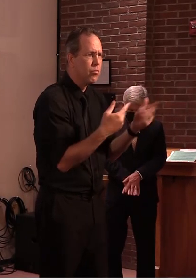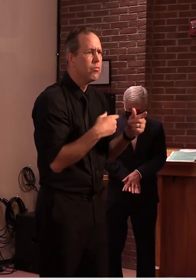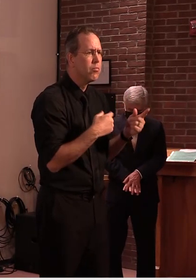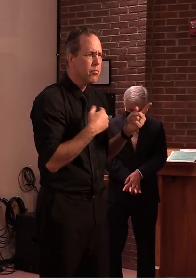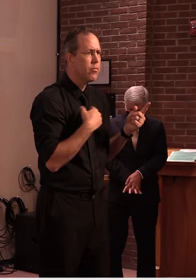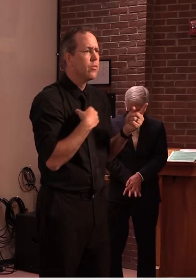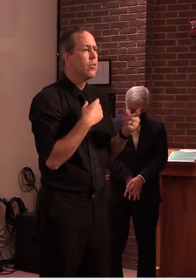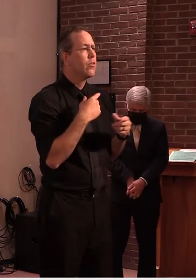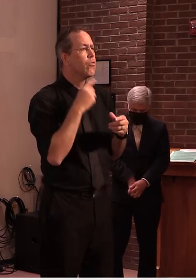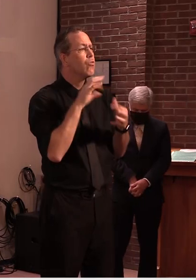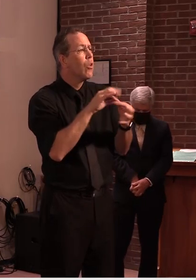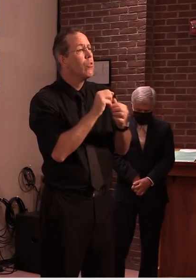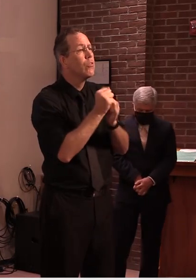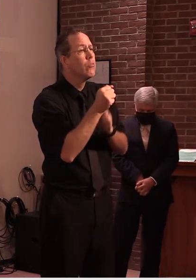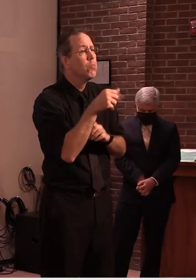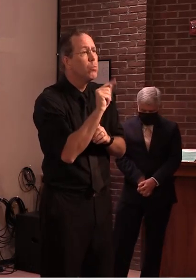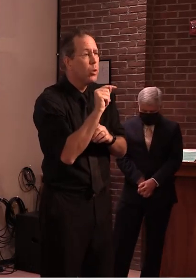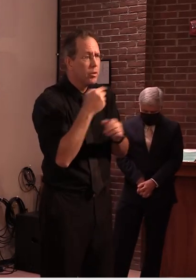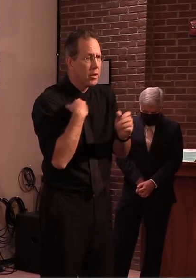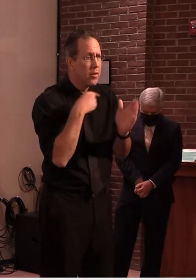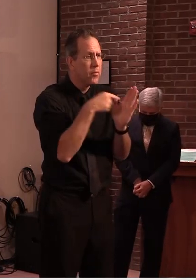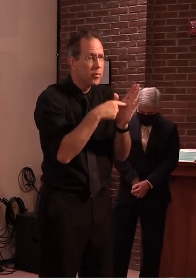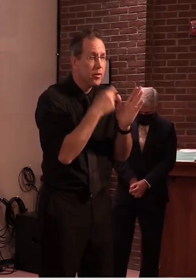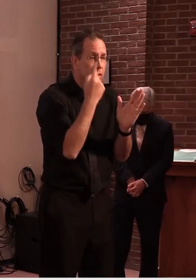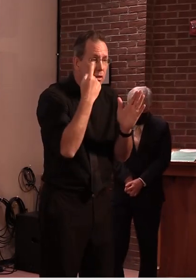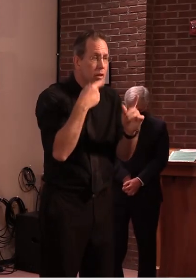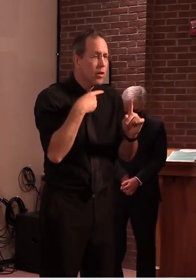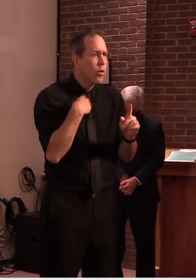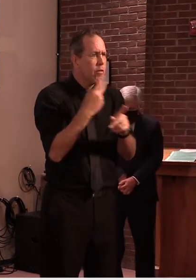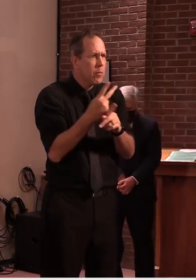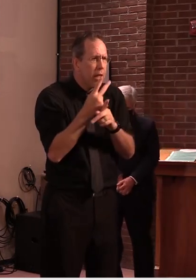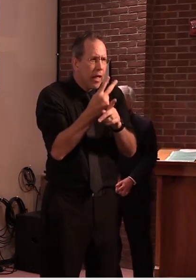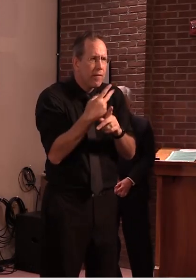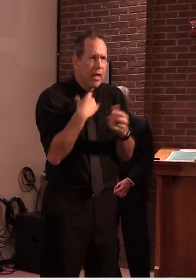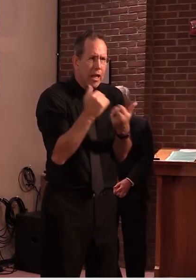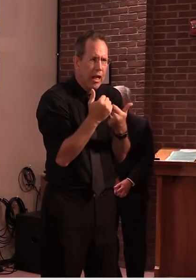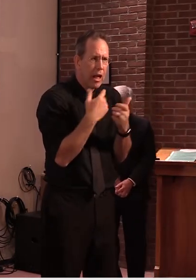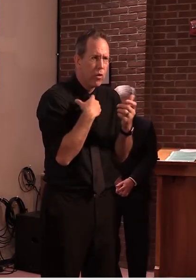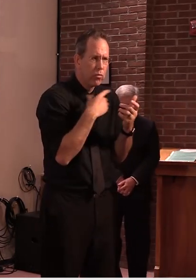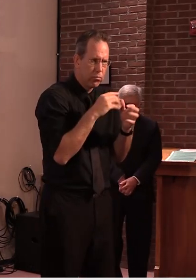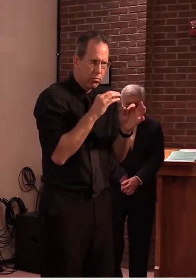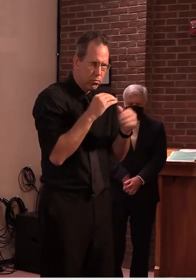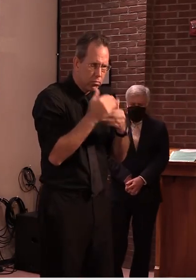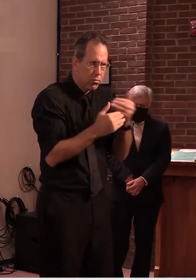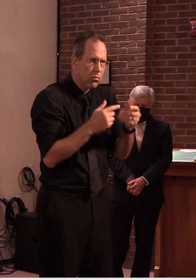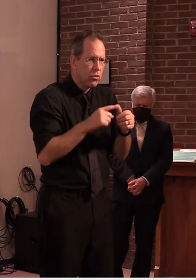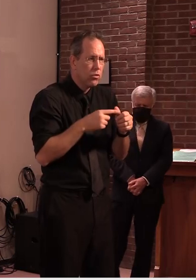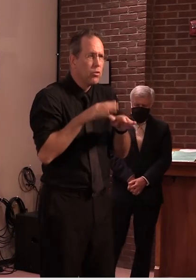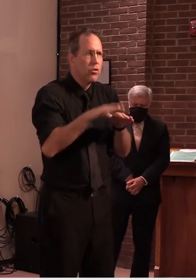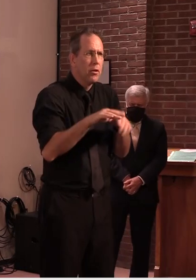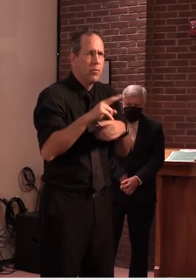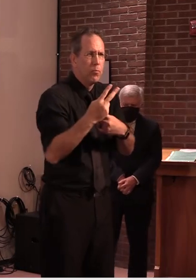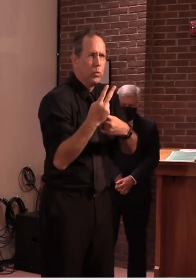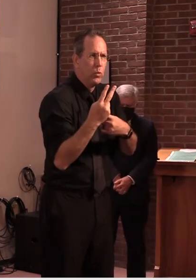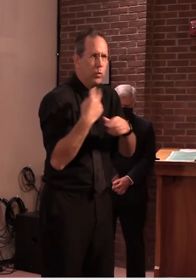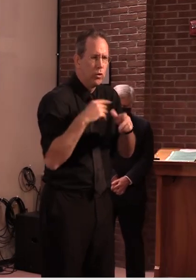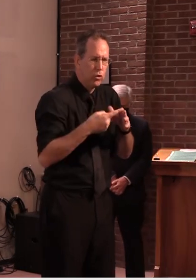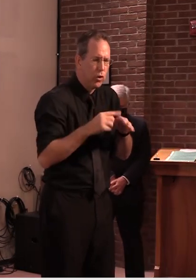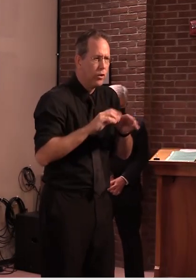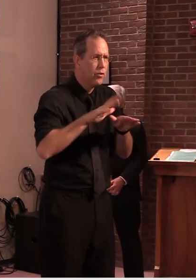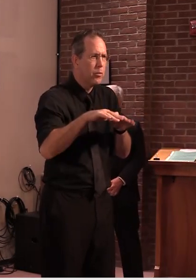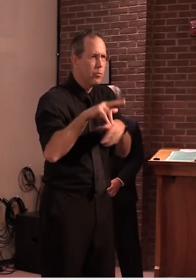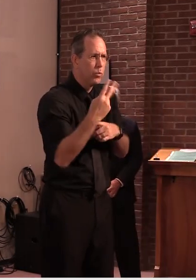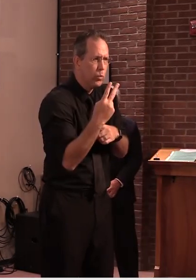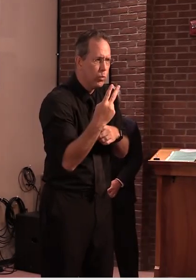so it's our hope uh you know we're being very cautious in opening school at step two which is our um our step that requires the most stringent health